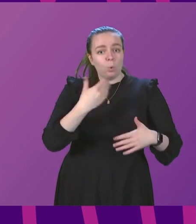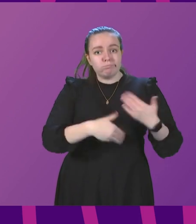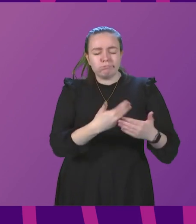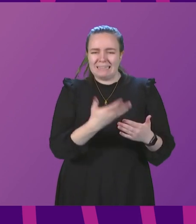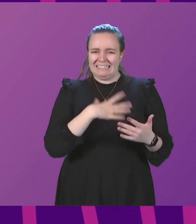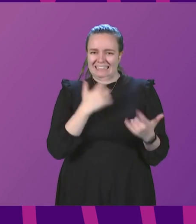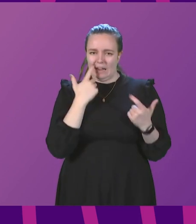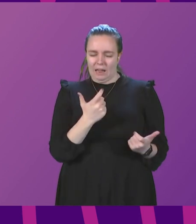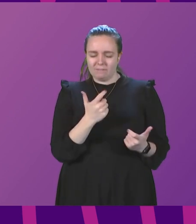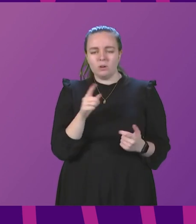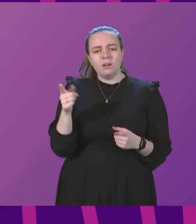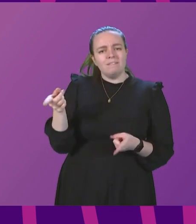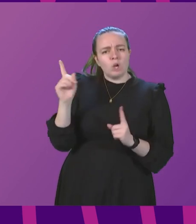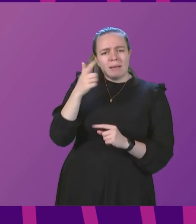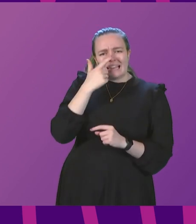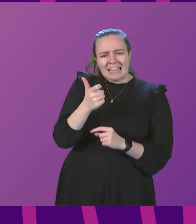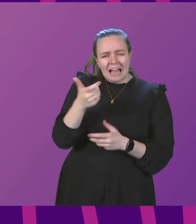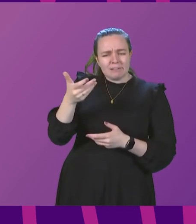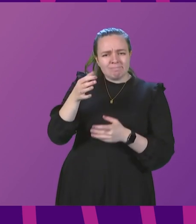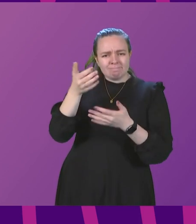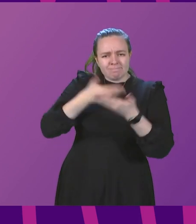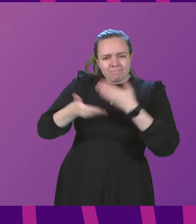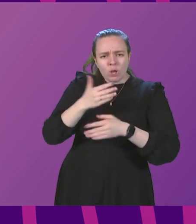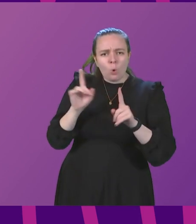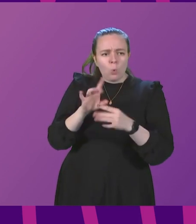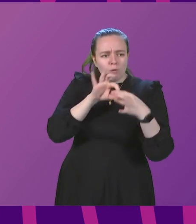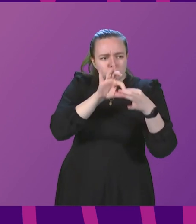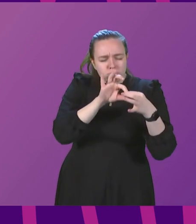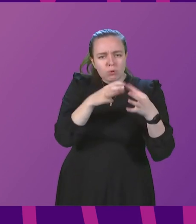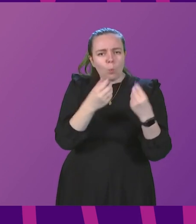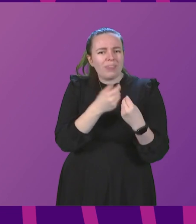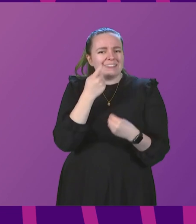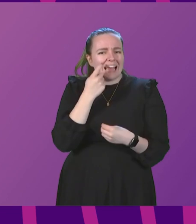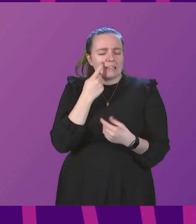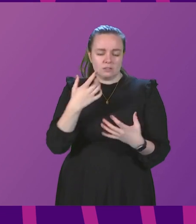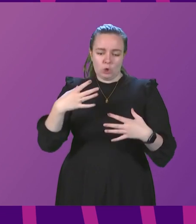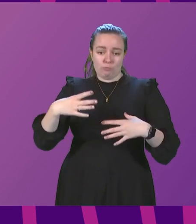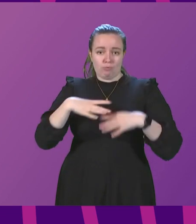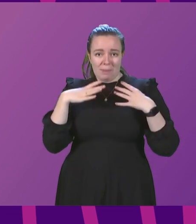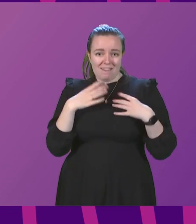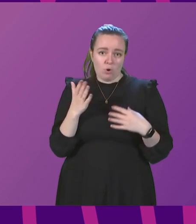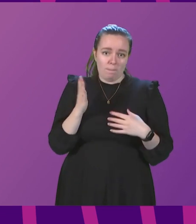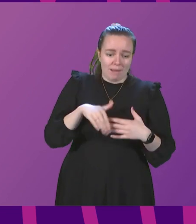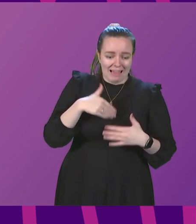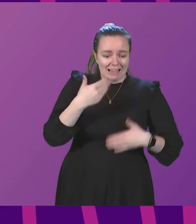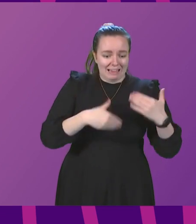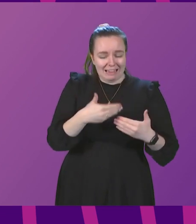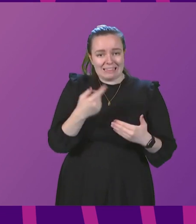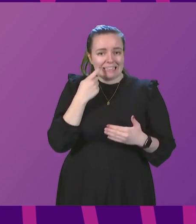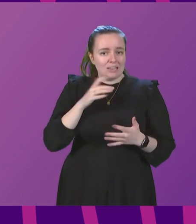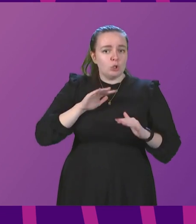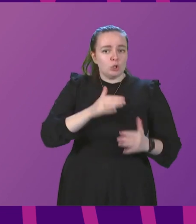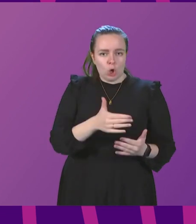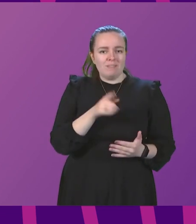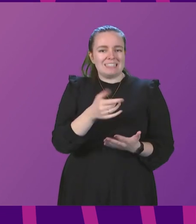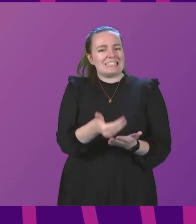Can the First Minister outline what engagement the Scottish Government has had with the sector to prepare for the remobilisation of dental services in a